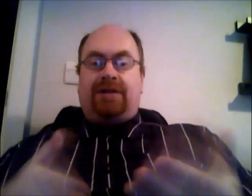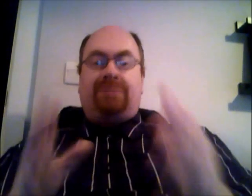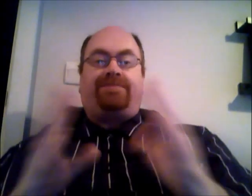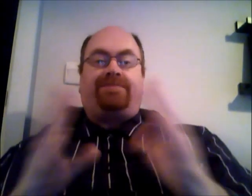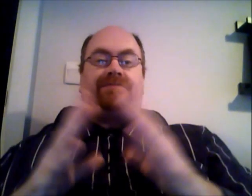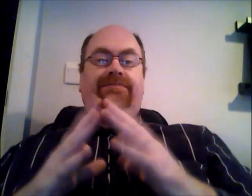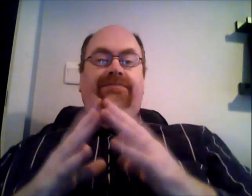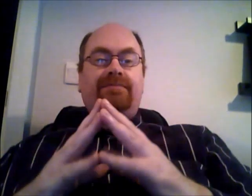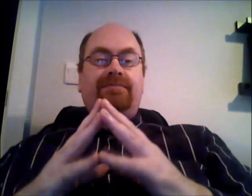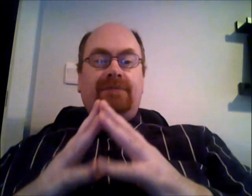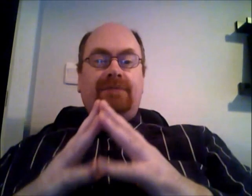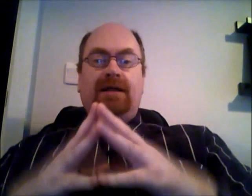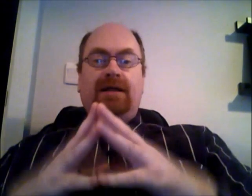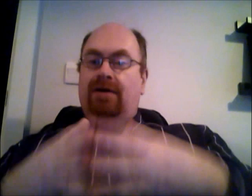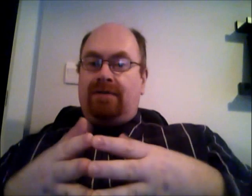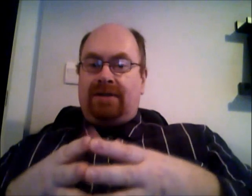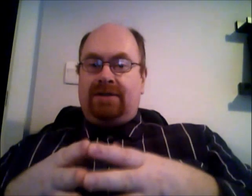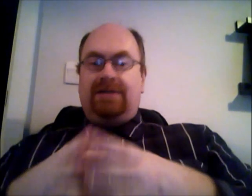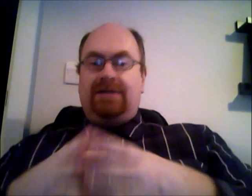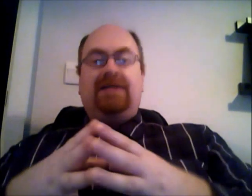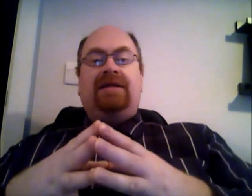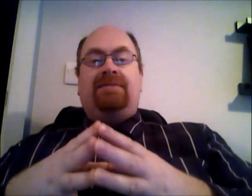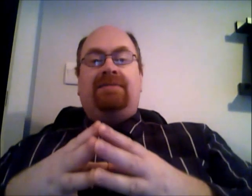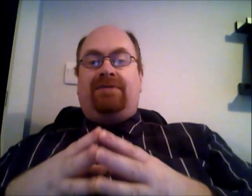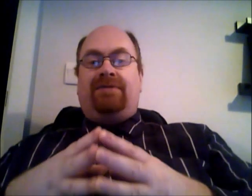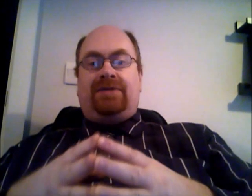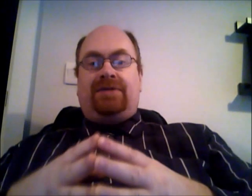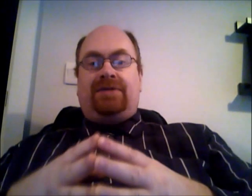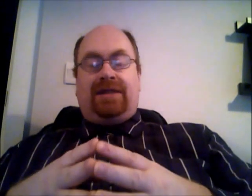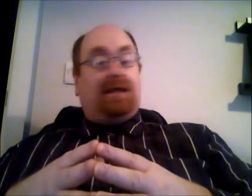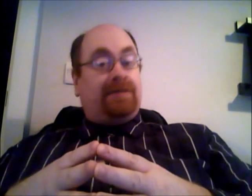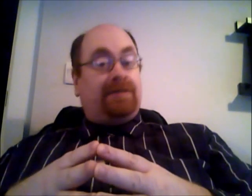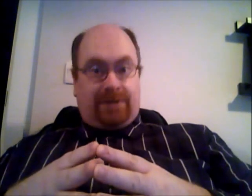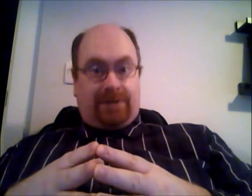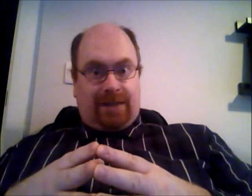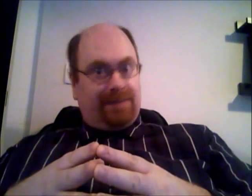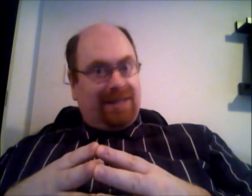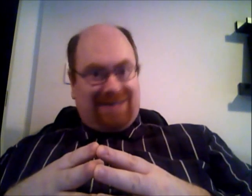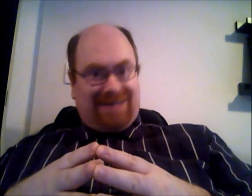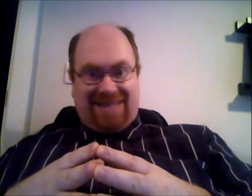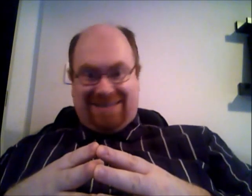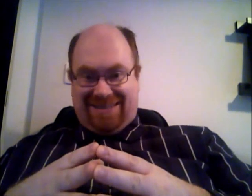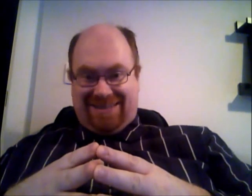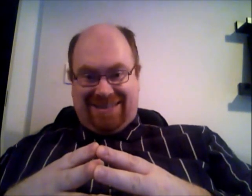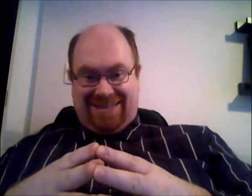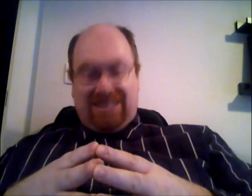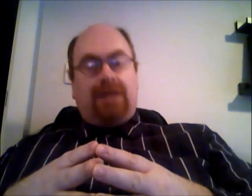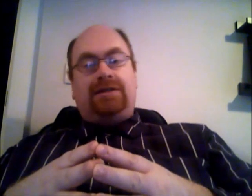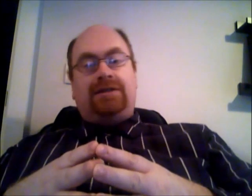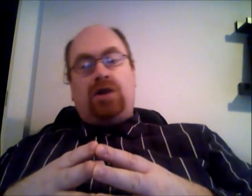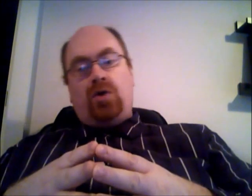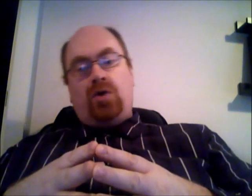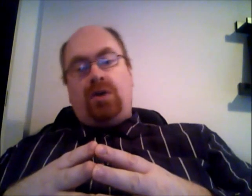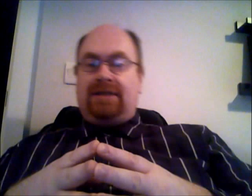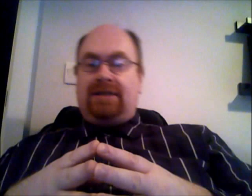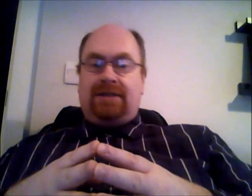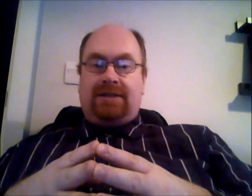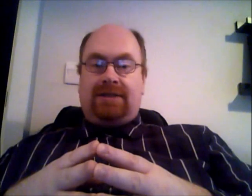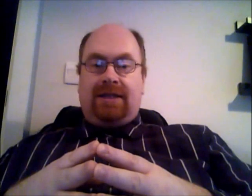all well and good but unfortunately the Irish people don't like making taxes so six years later in